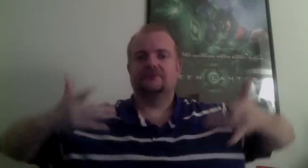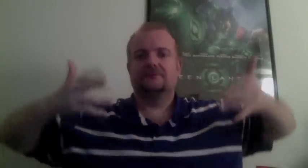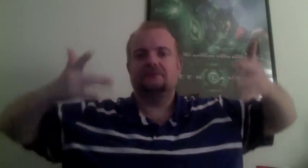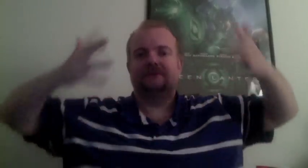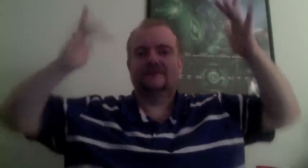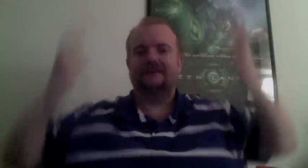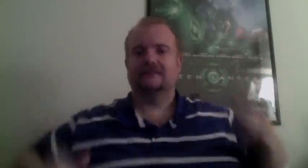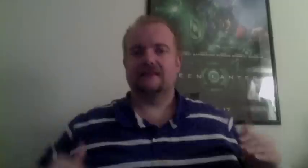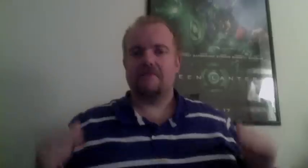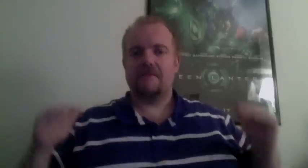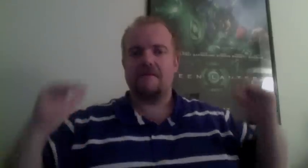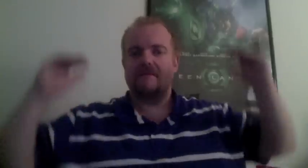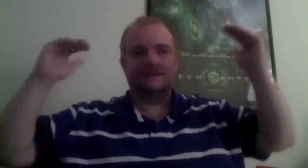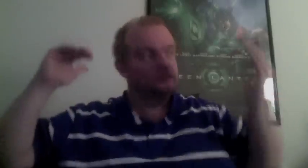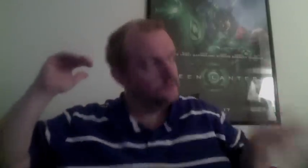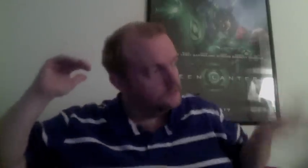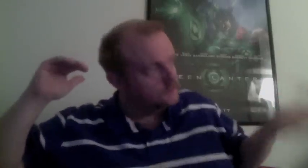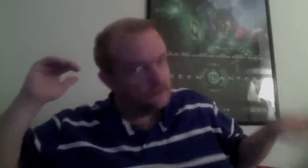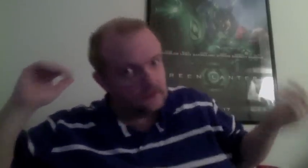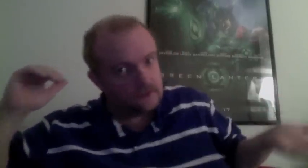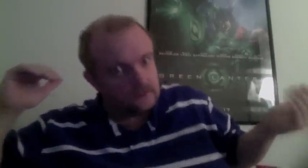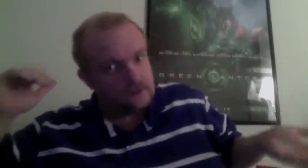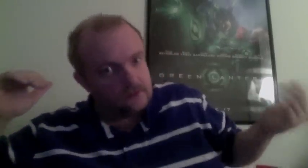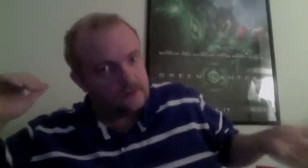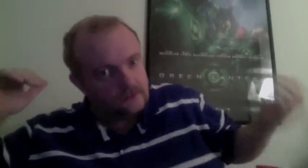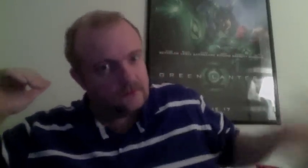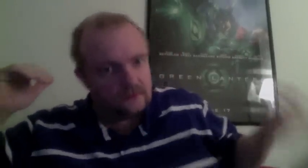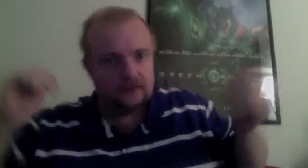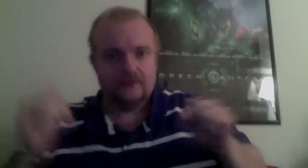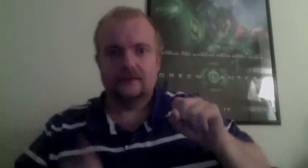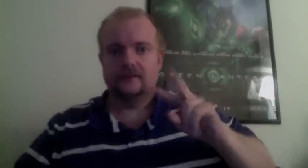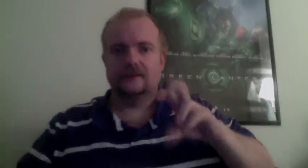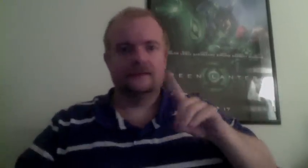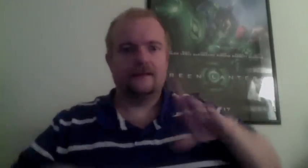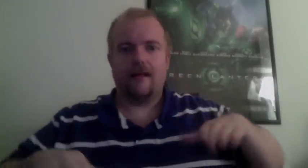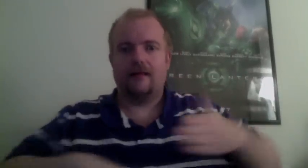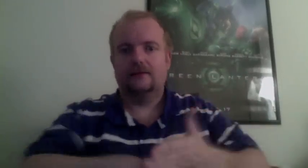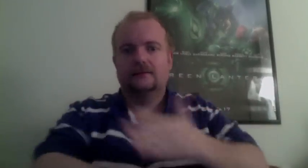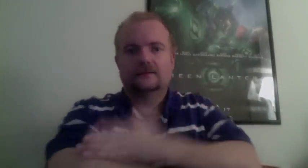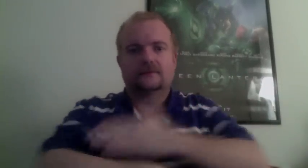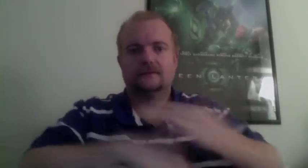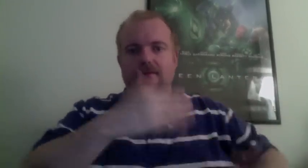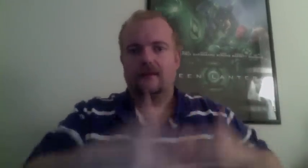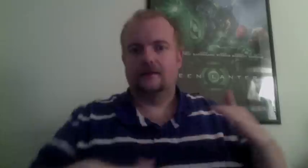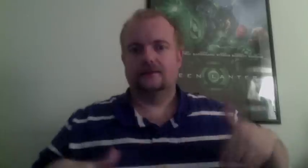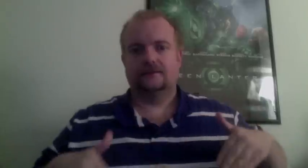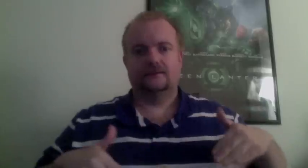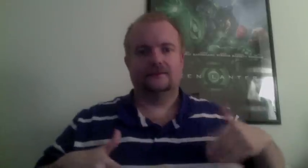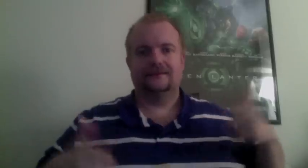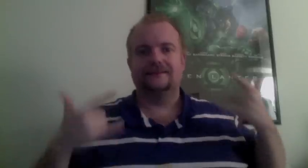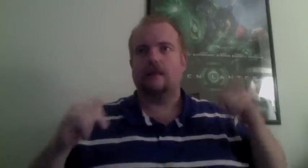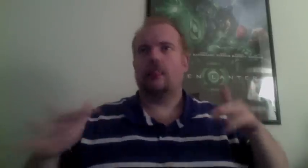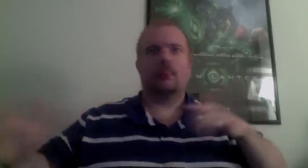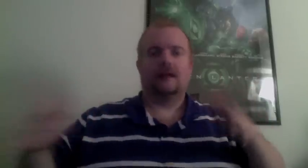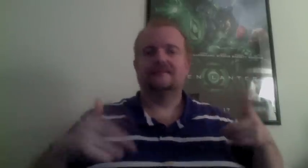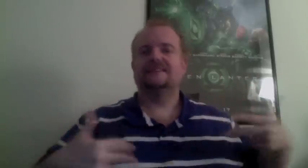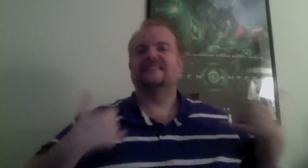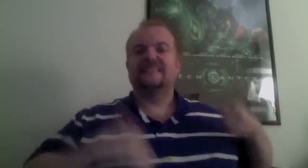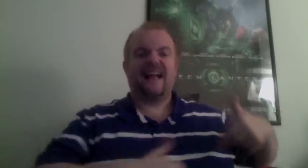extremely capable, but we're not doing the old night fight. The aircraft has an extremely capable sensor suite that allows the aircraft to